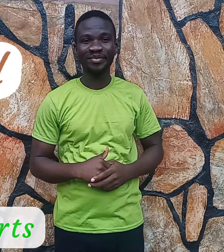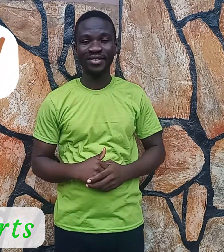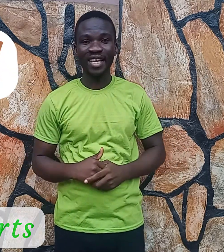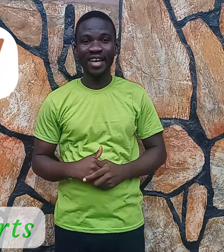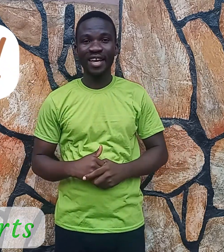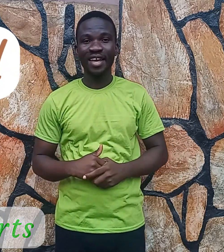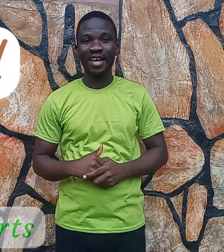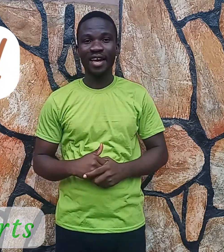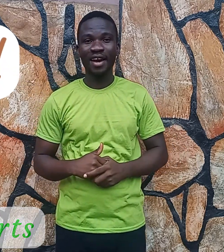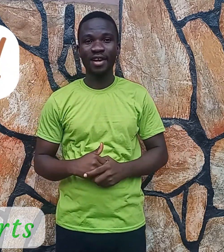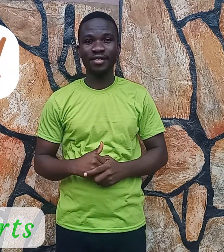Head.